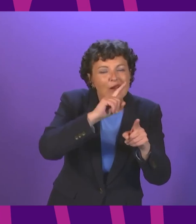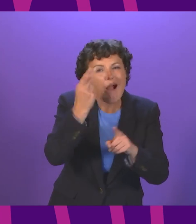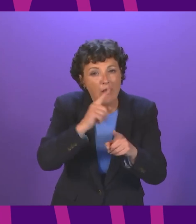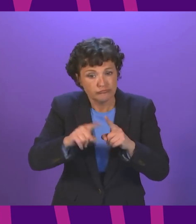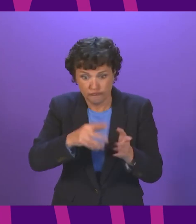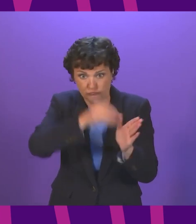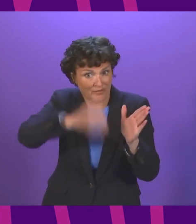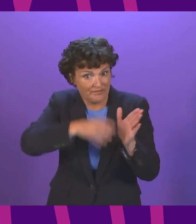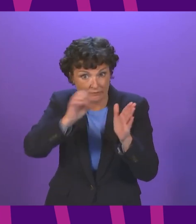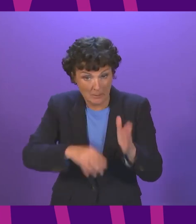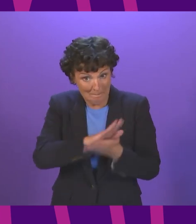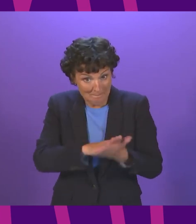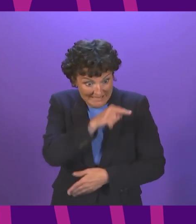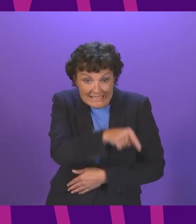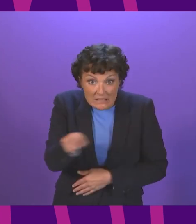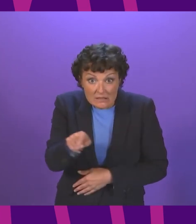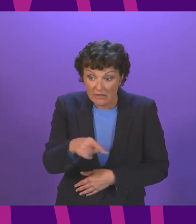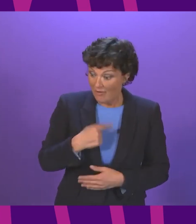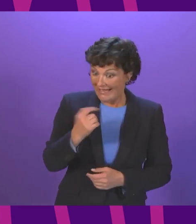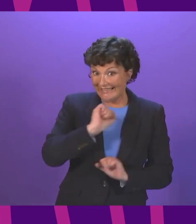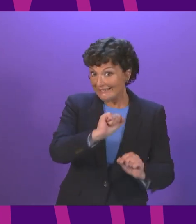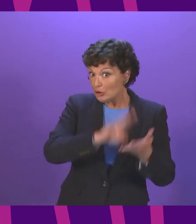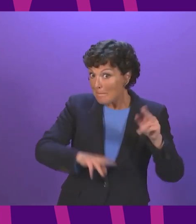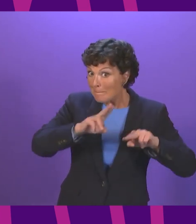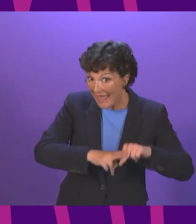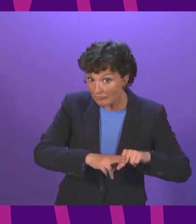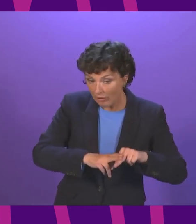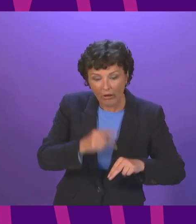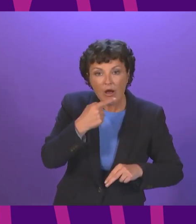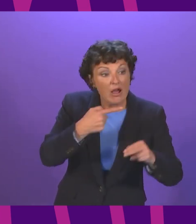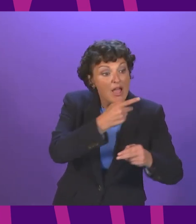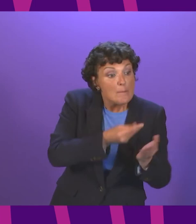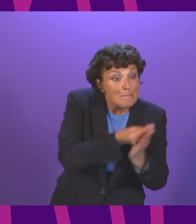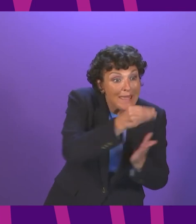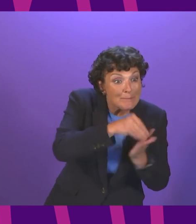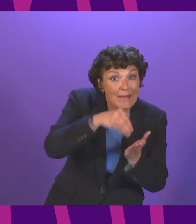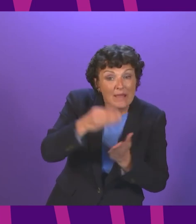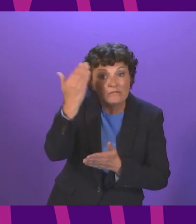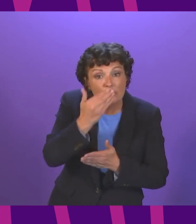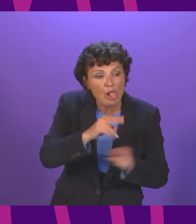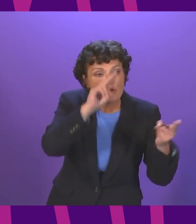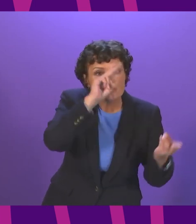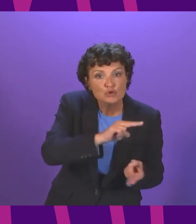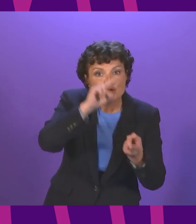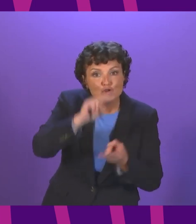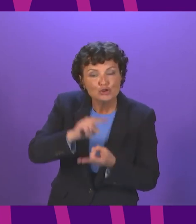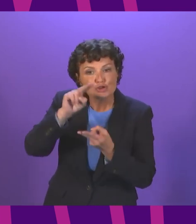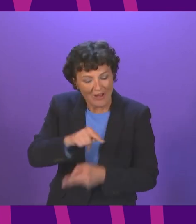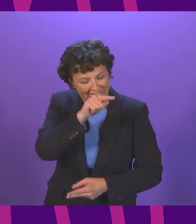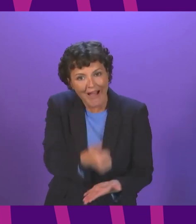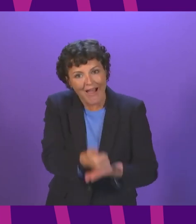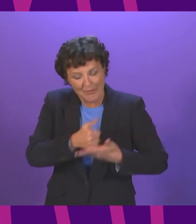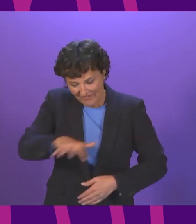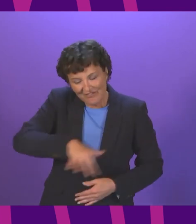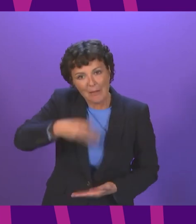significantly reducing the cost of schooling and therefore family budgets and making an impact on child poverty that's in addition